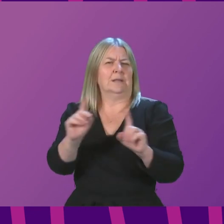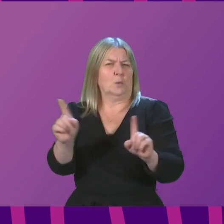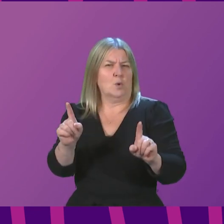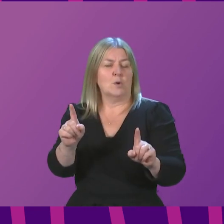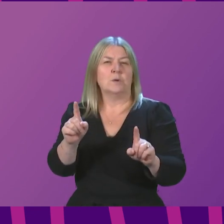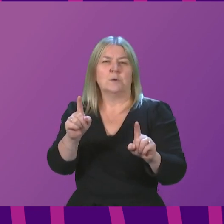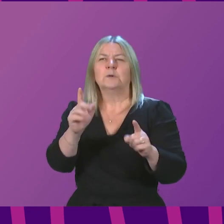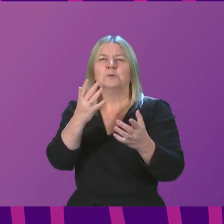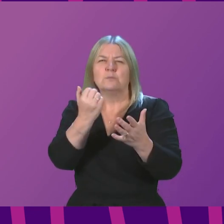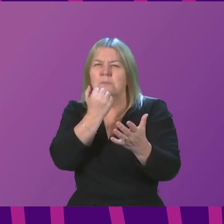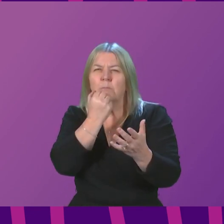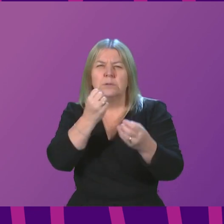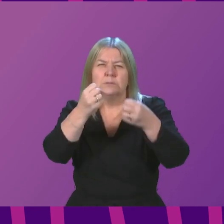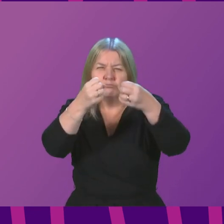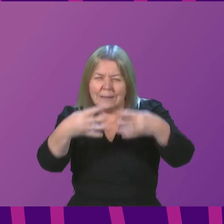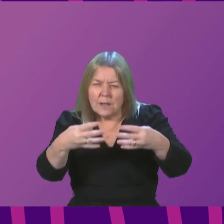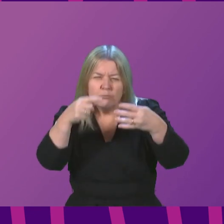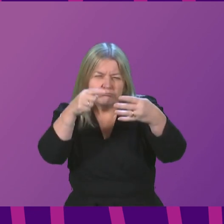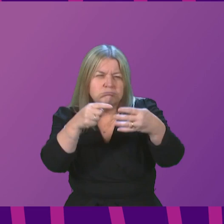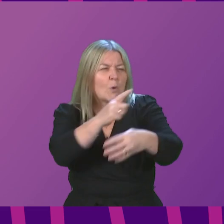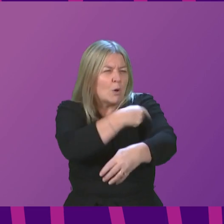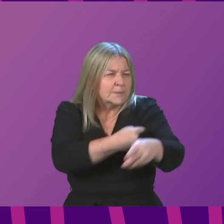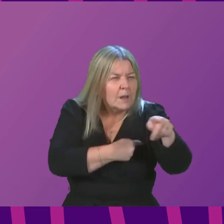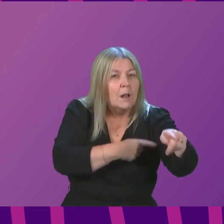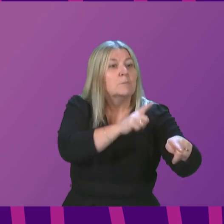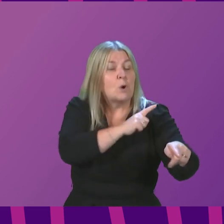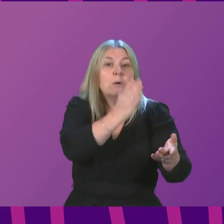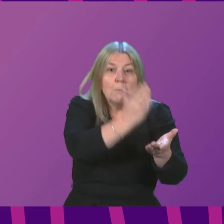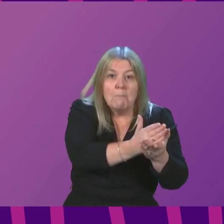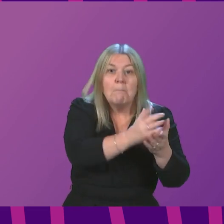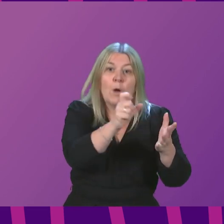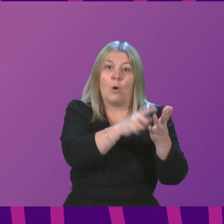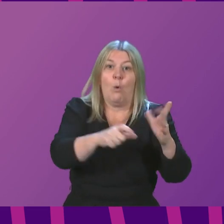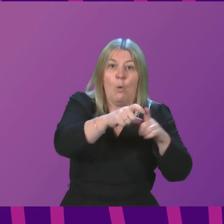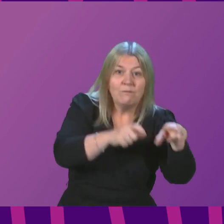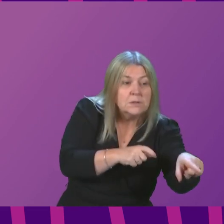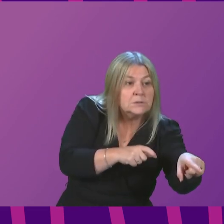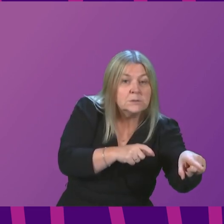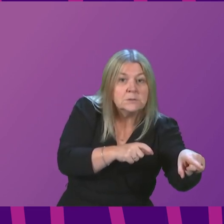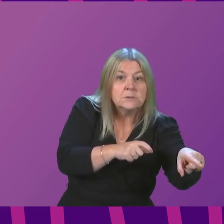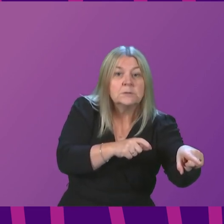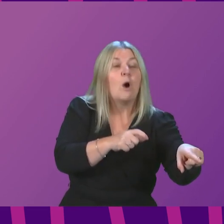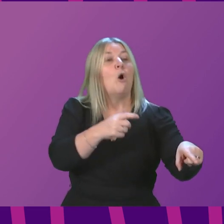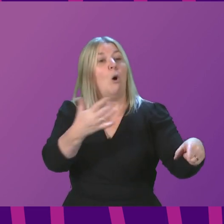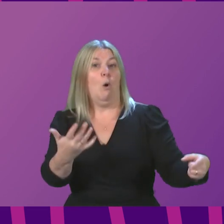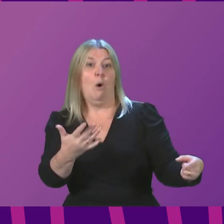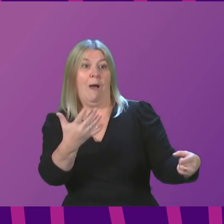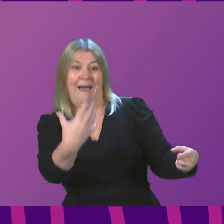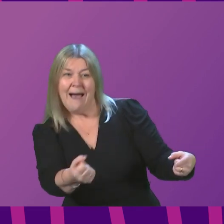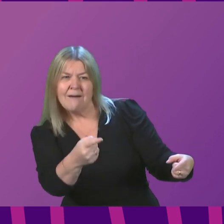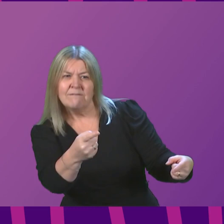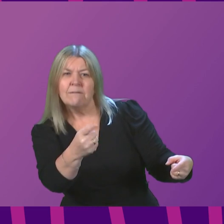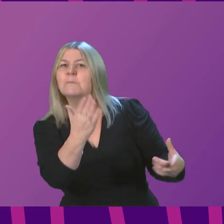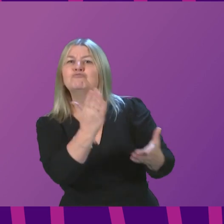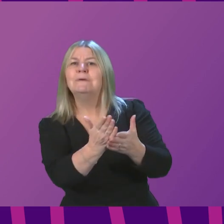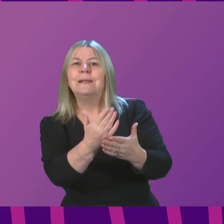breakdown between those in hospital because of COVID and those in hospital who have COVID but who were admitted for